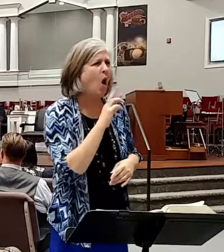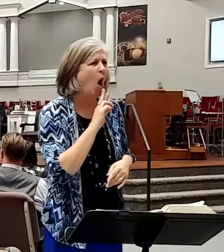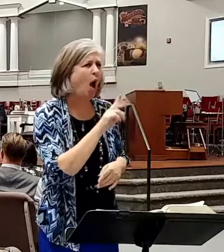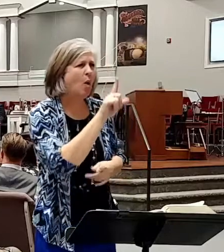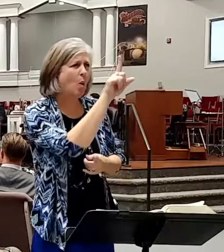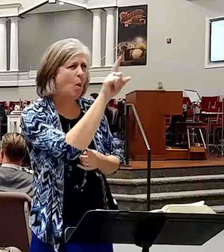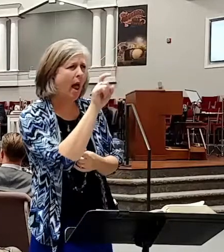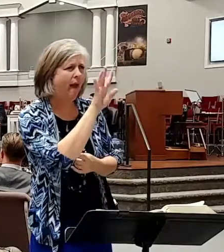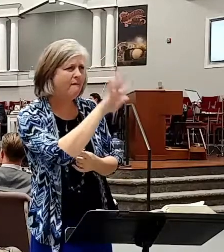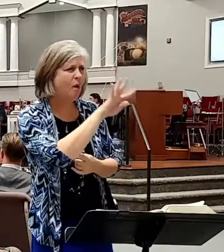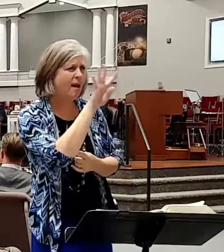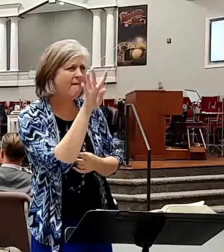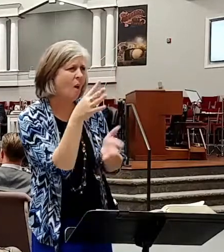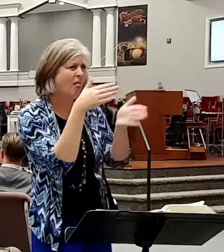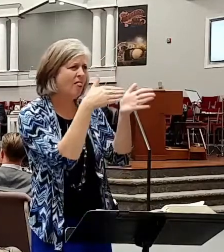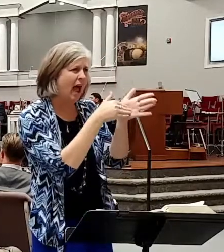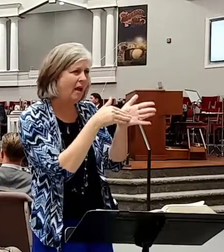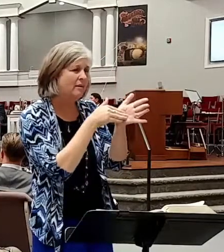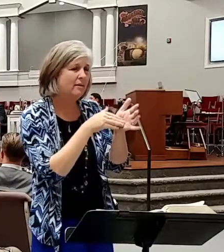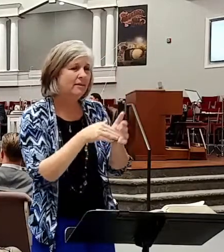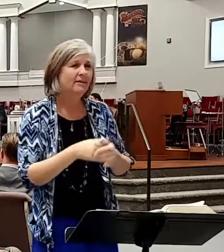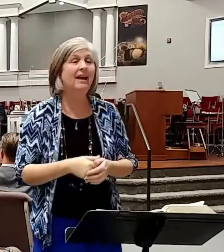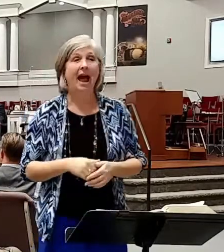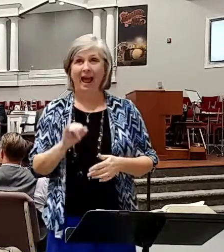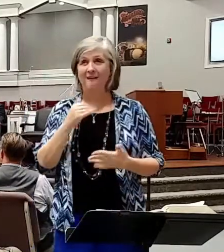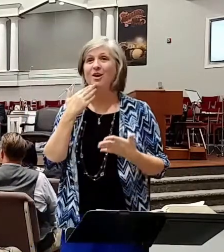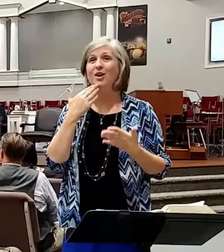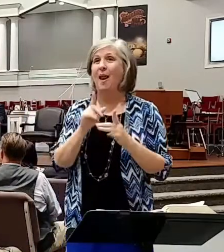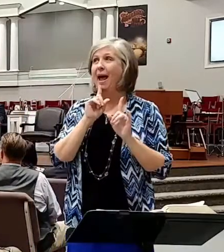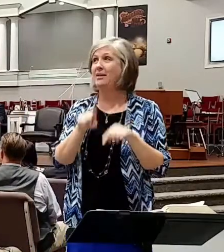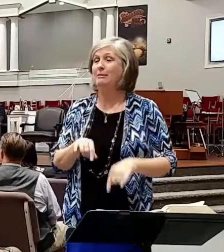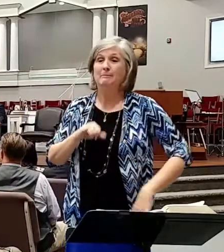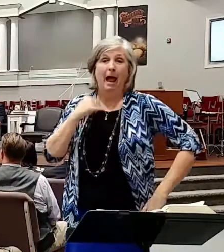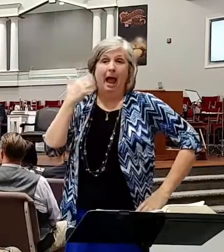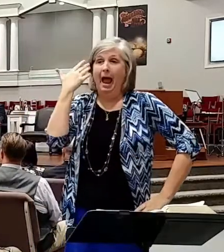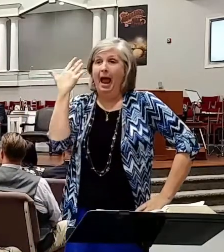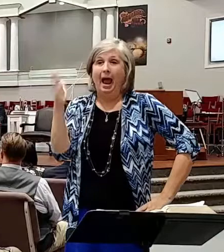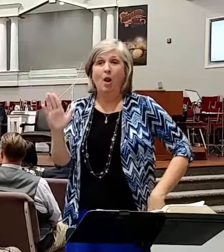,000? And I came up, had a good answer. I said, I don't know but there wasn't a church last Sunday.